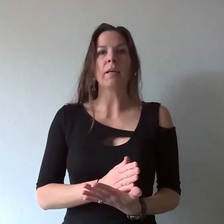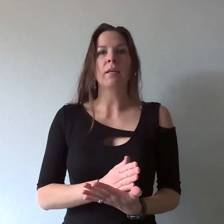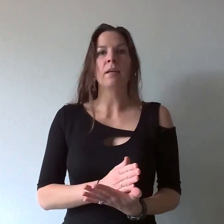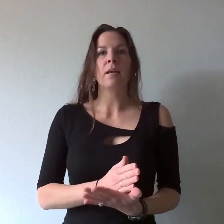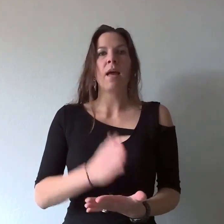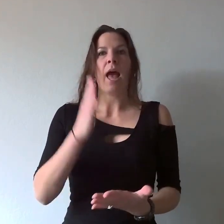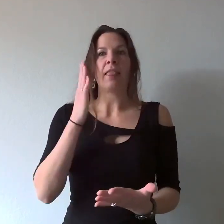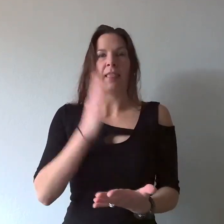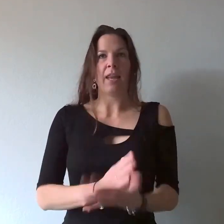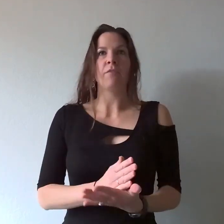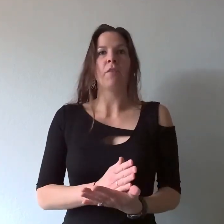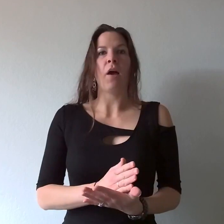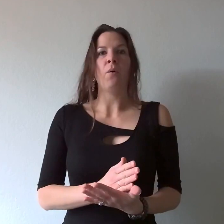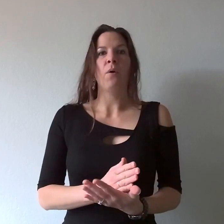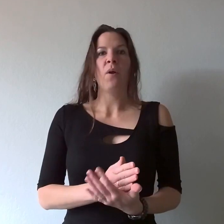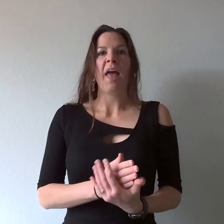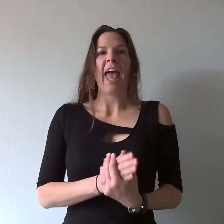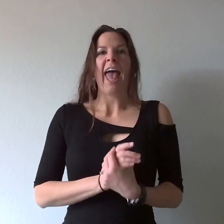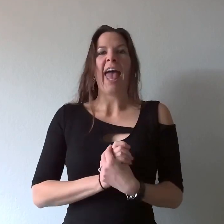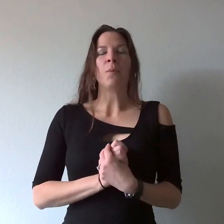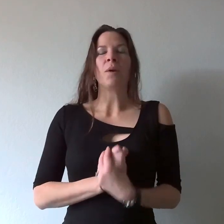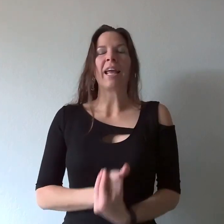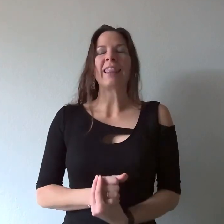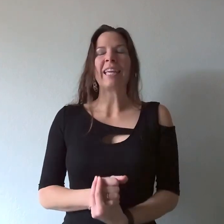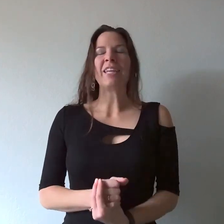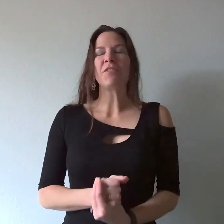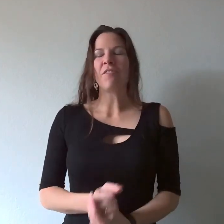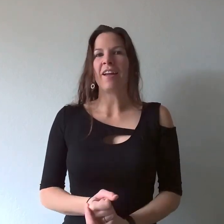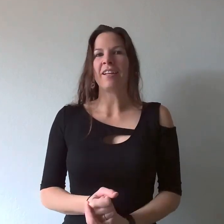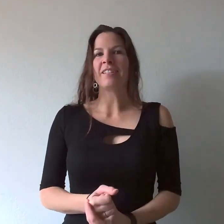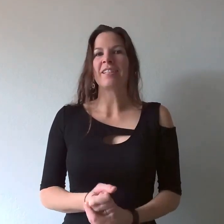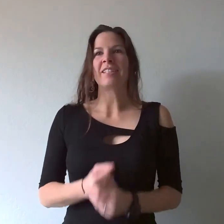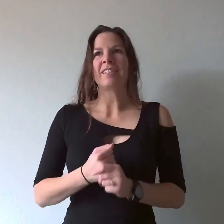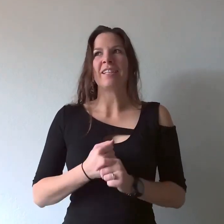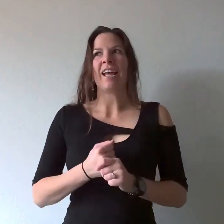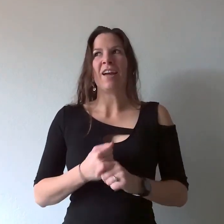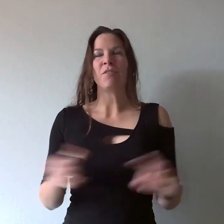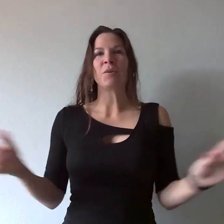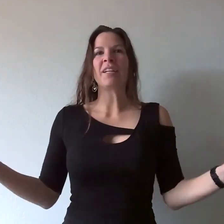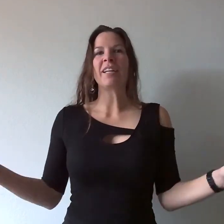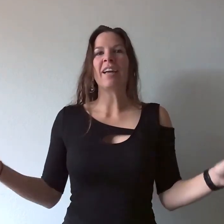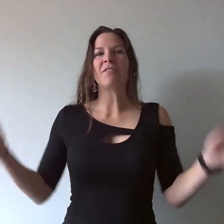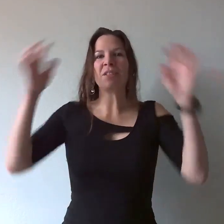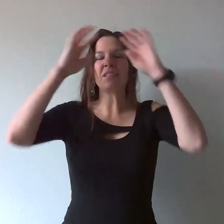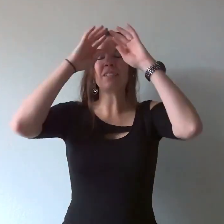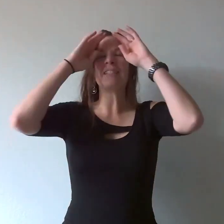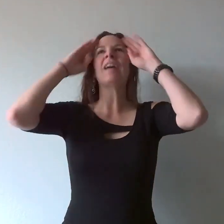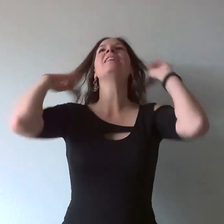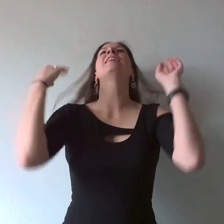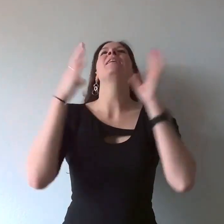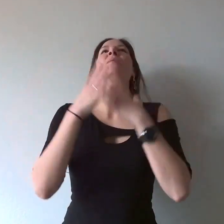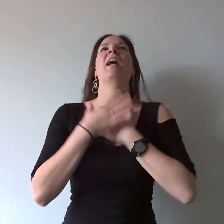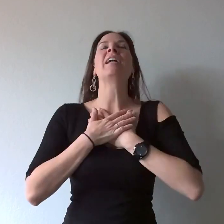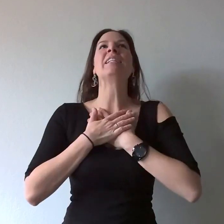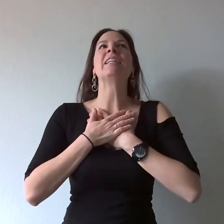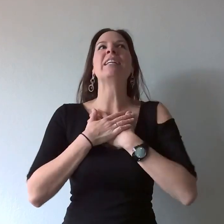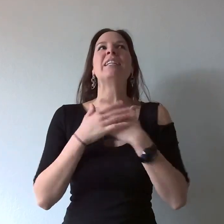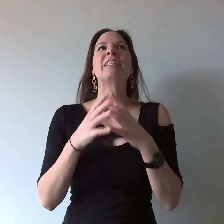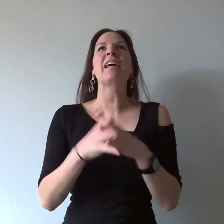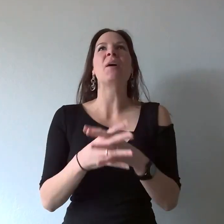and let it flow and what I think you'll find because everyone I have do this does and when I did it it's how it